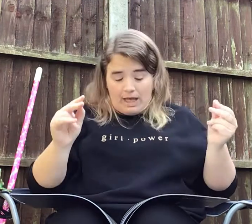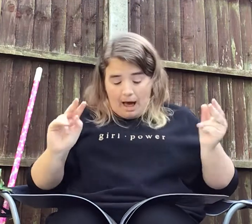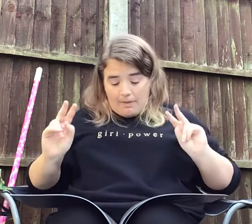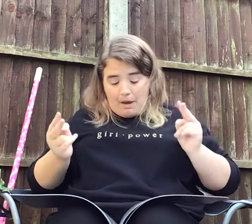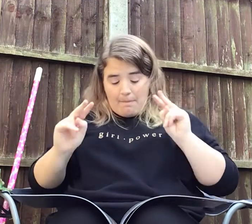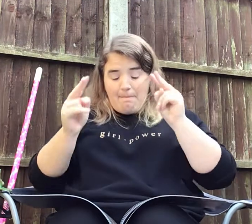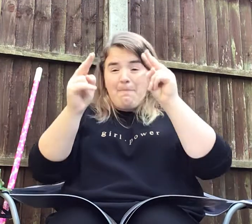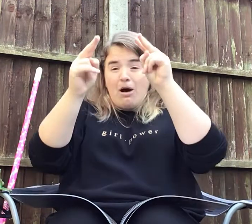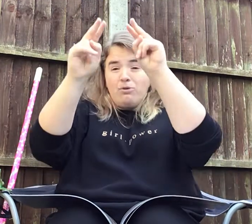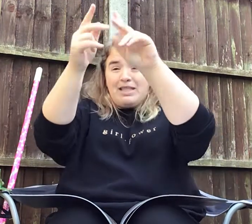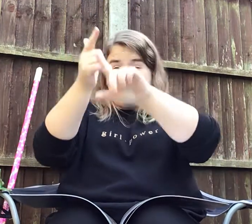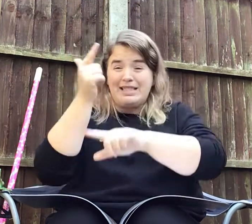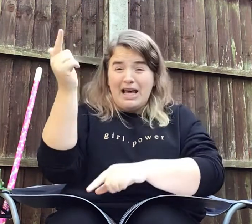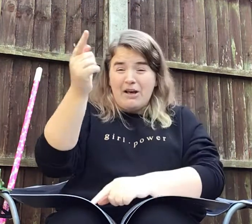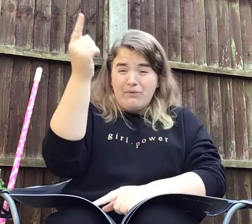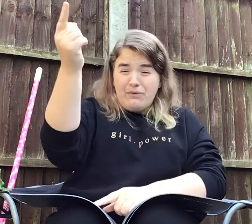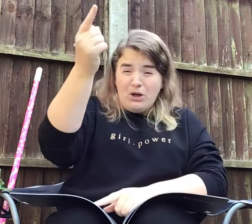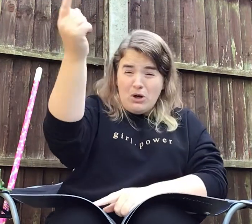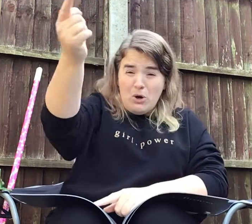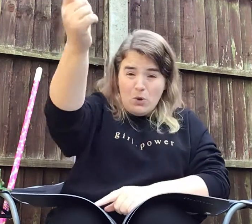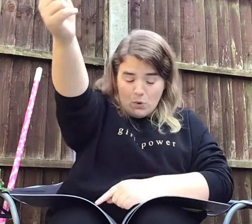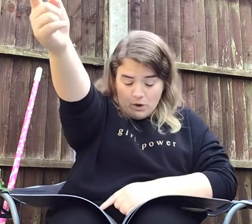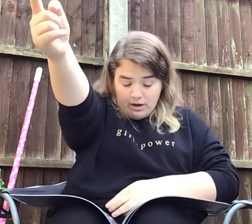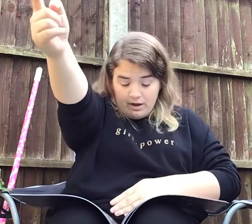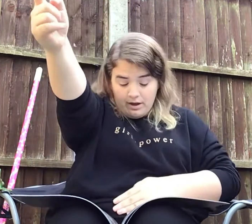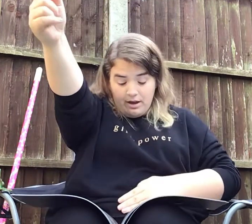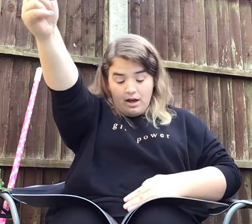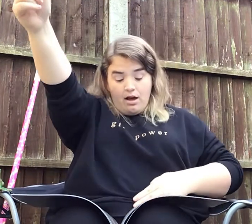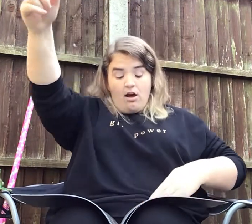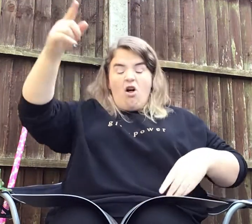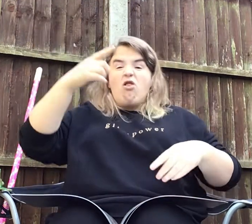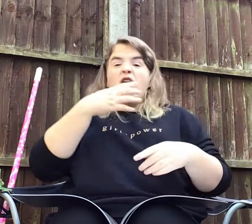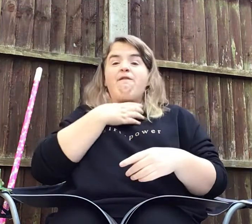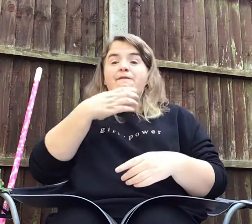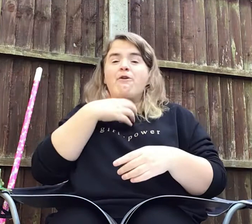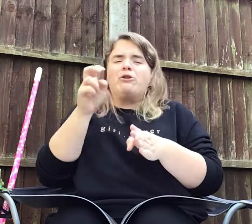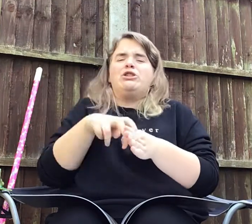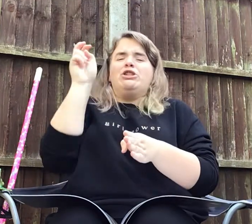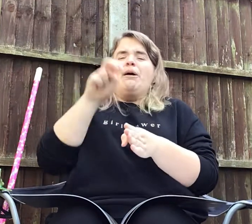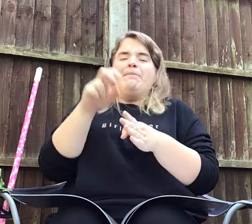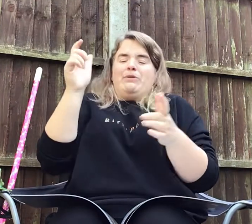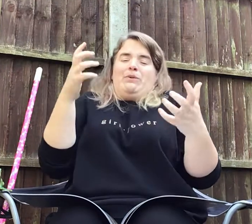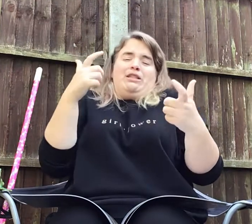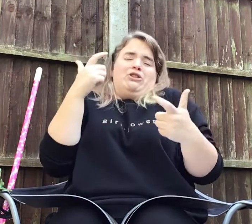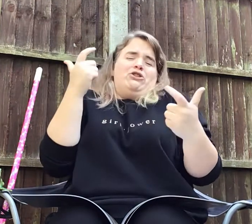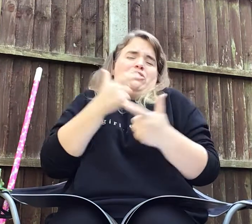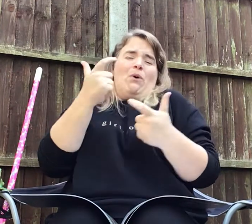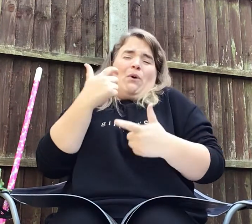and the mountains they flew. The frog jumped with joy.